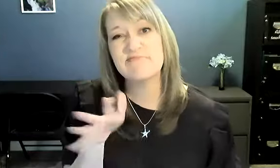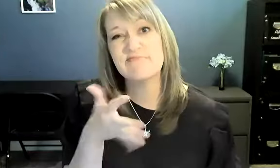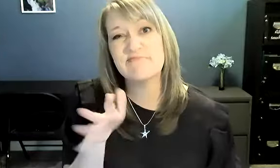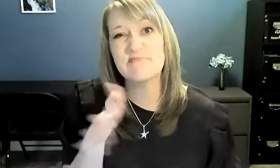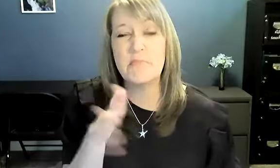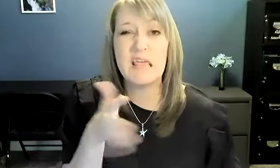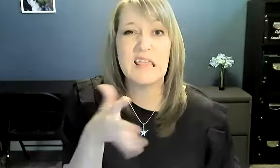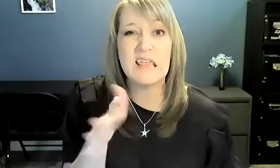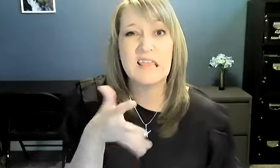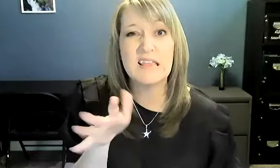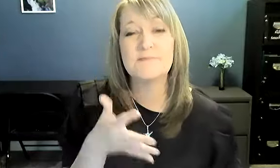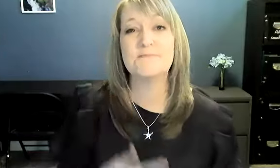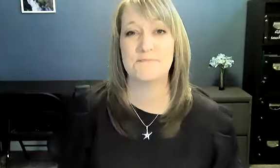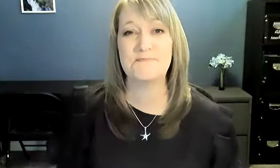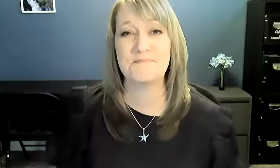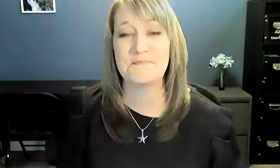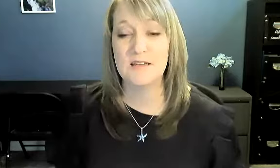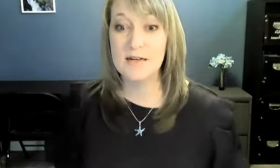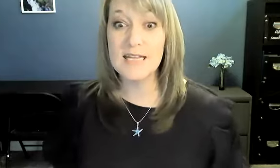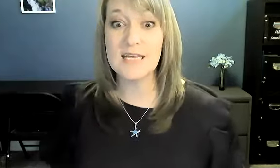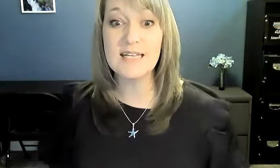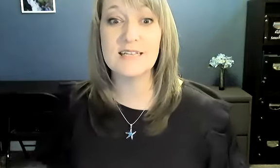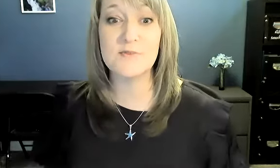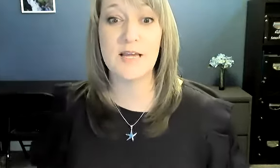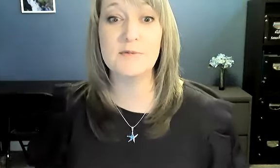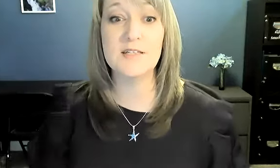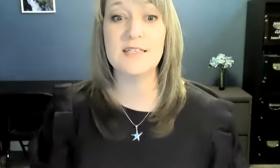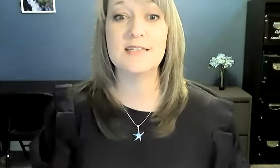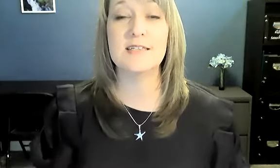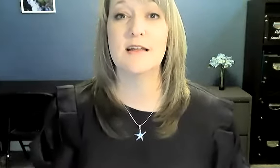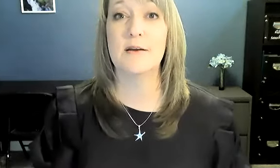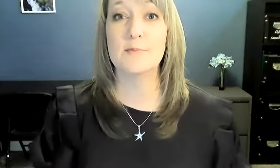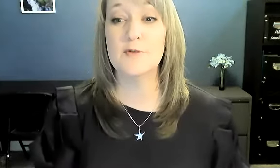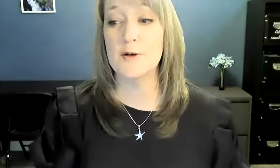meh. All right. That is vocabulary list number four.